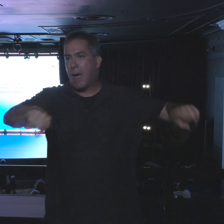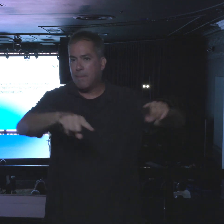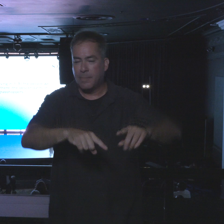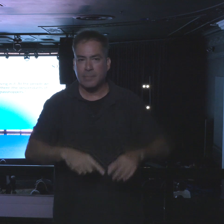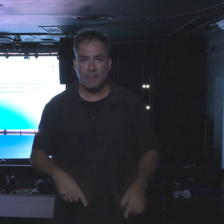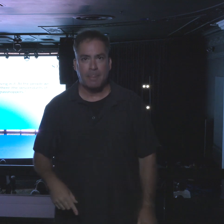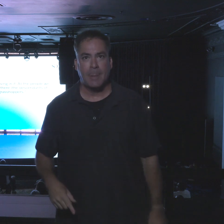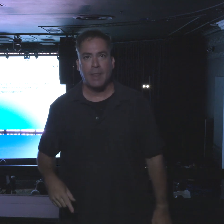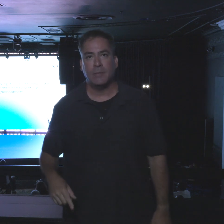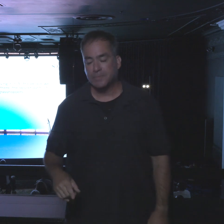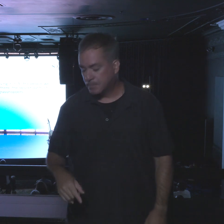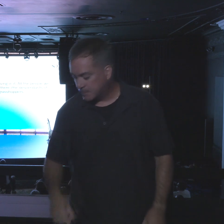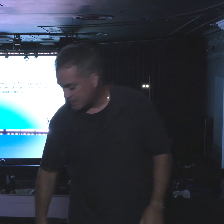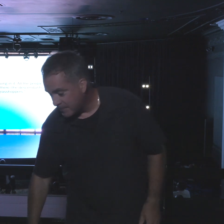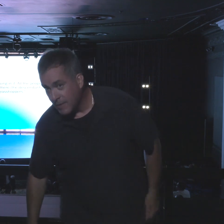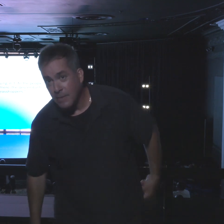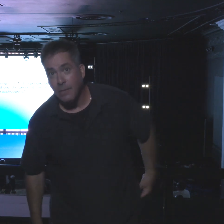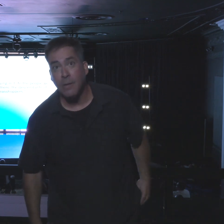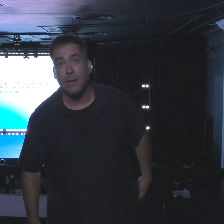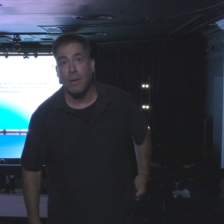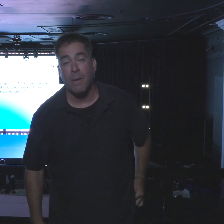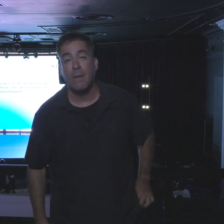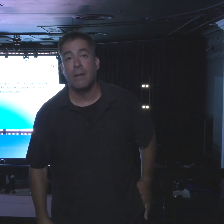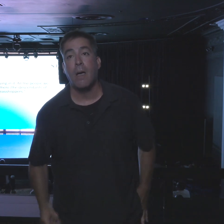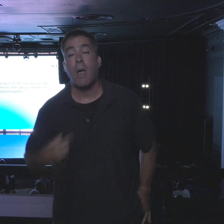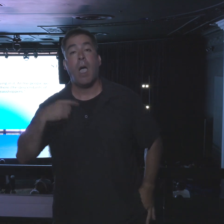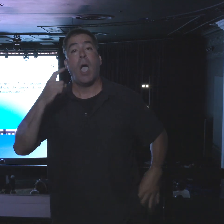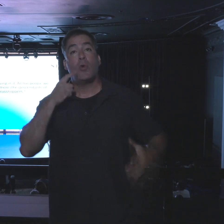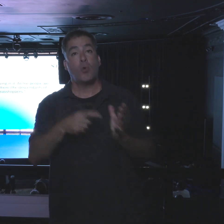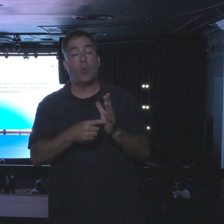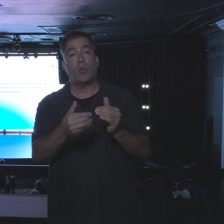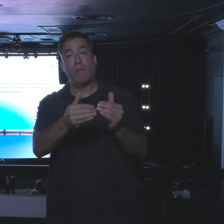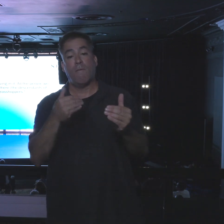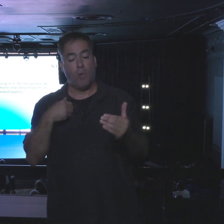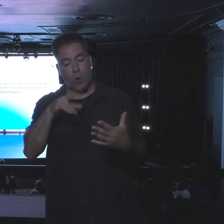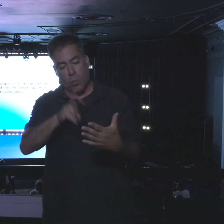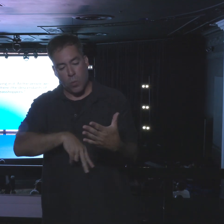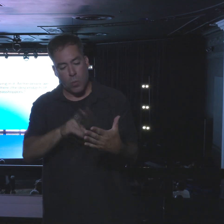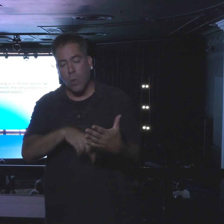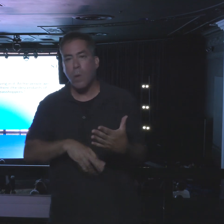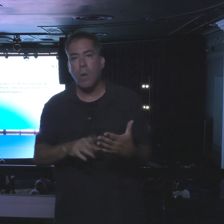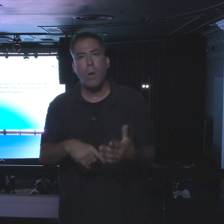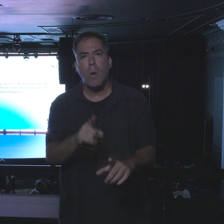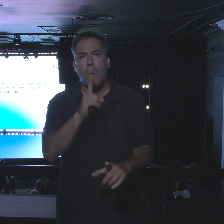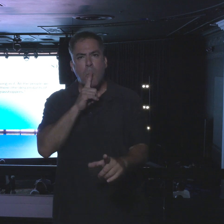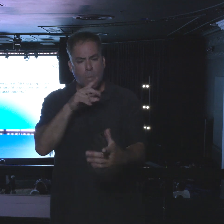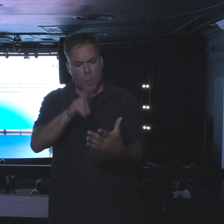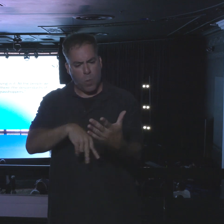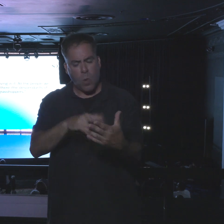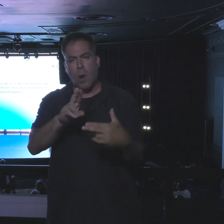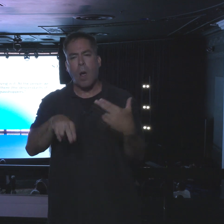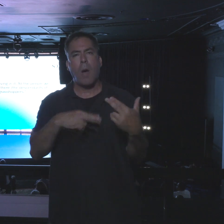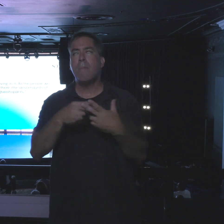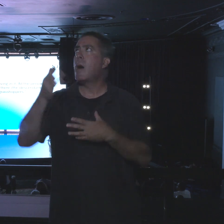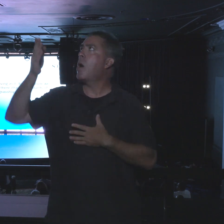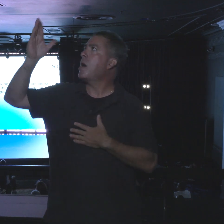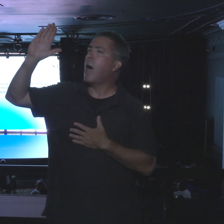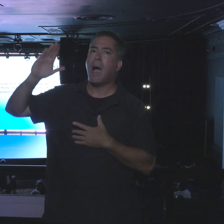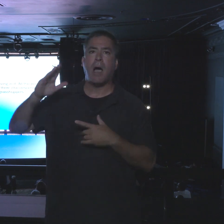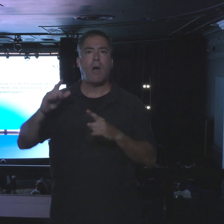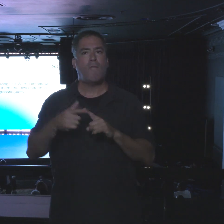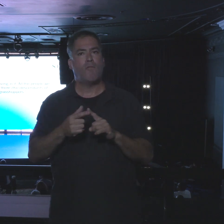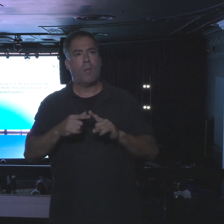this, I had never noticed this before. There is not one mention of God from 10